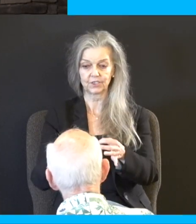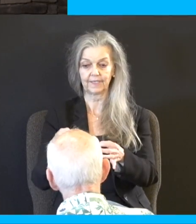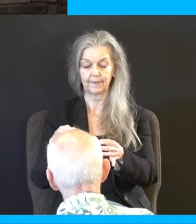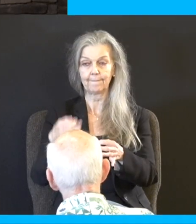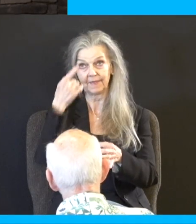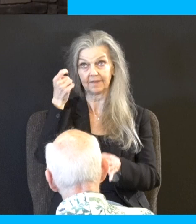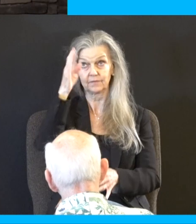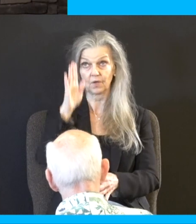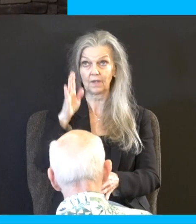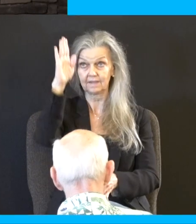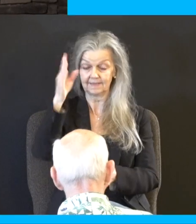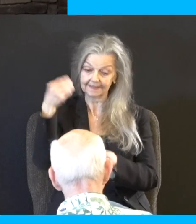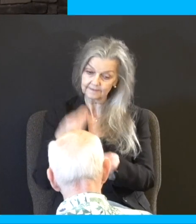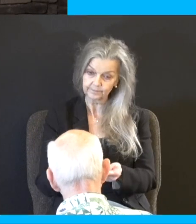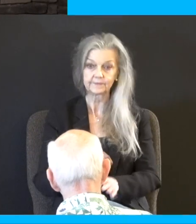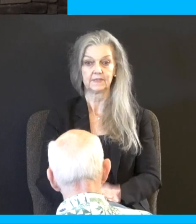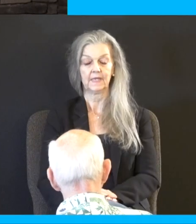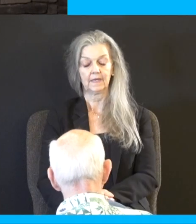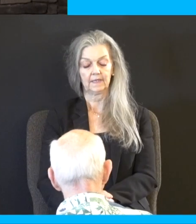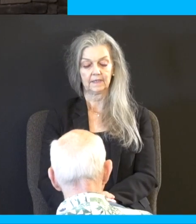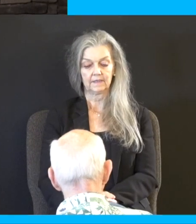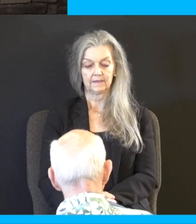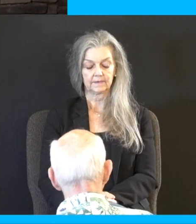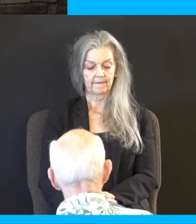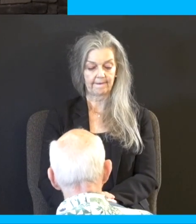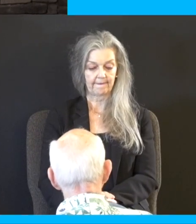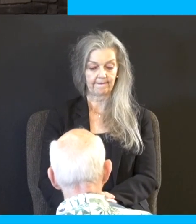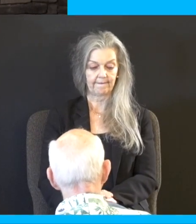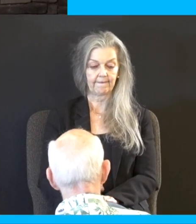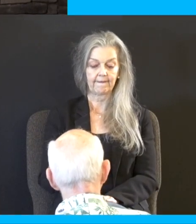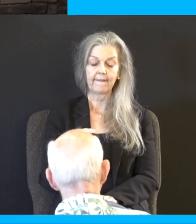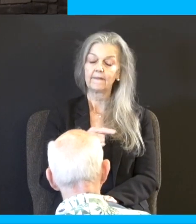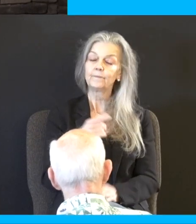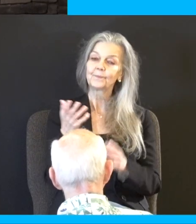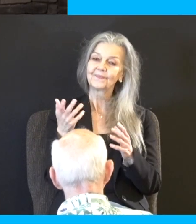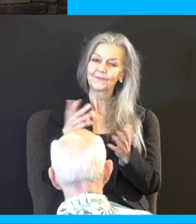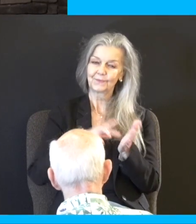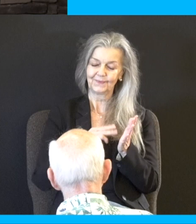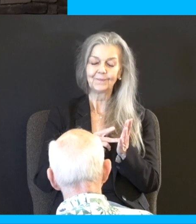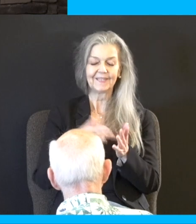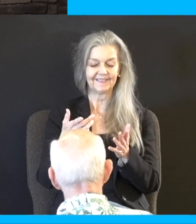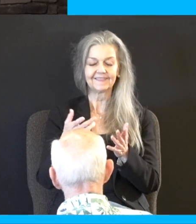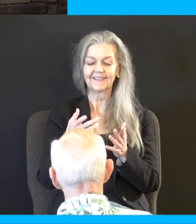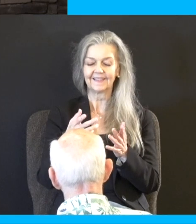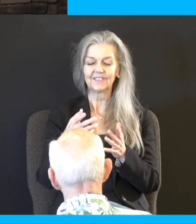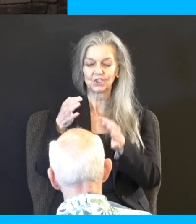So they are often referred to you. You'll hear Jesus say you had you not read. They said you are gods. This is what he's referring to. The judges are rendering judgments on behalf